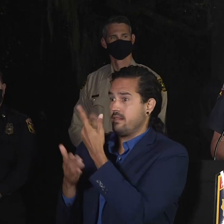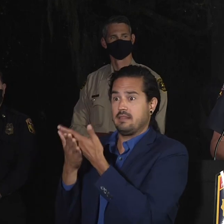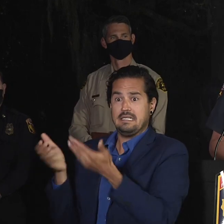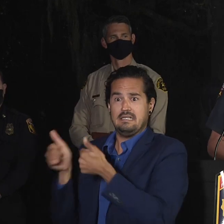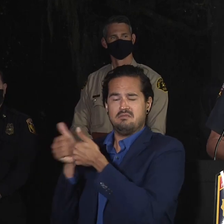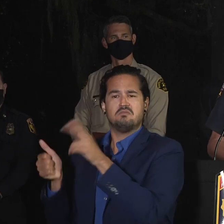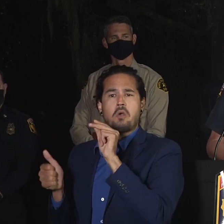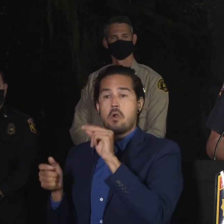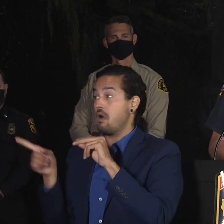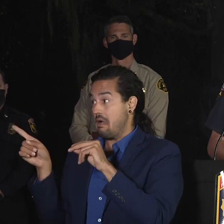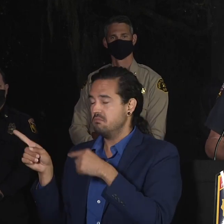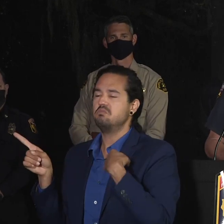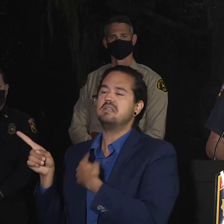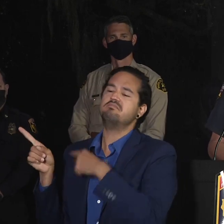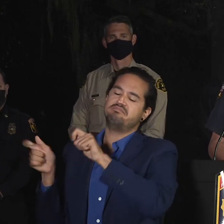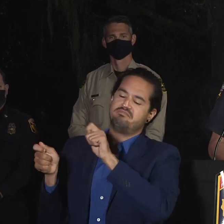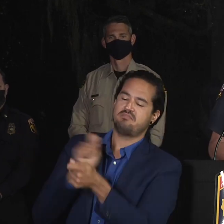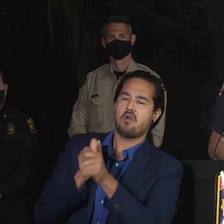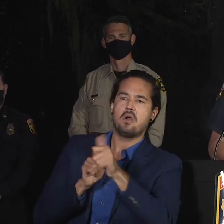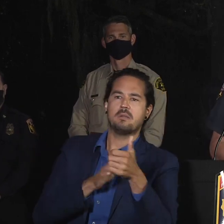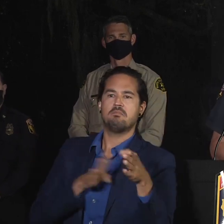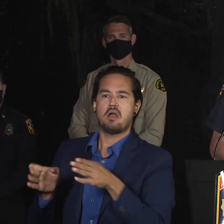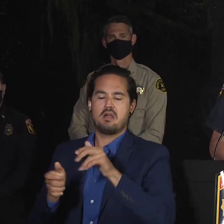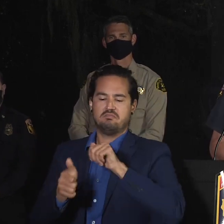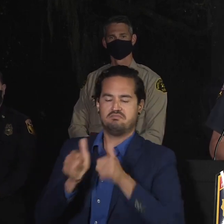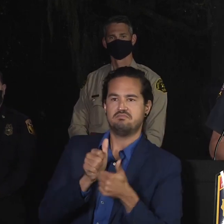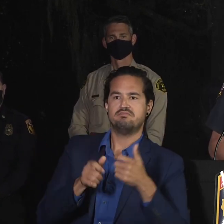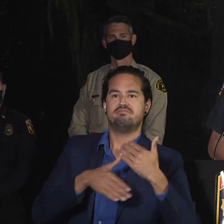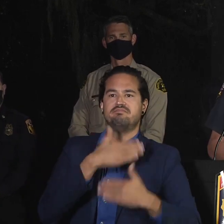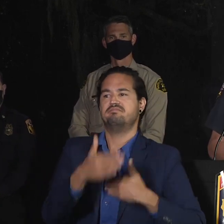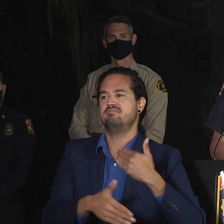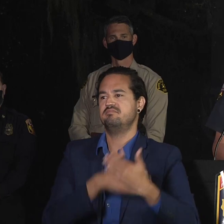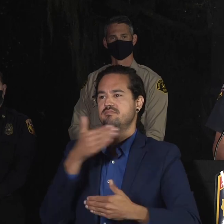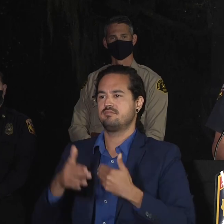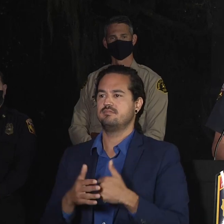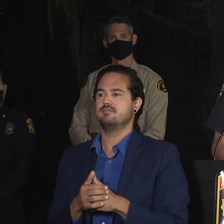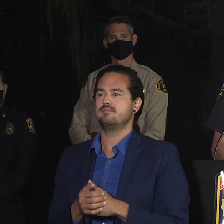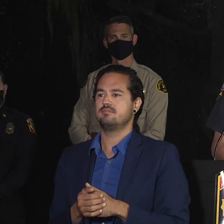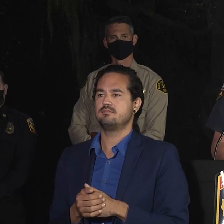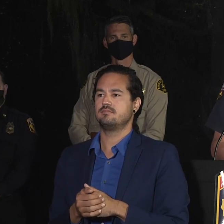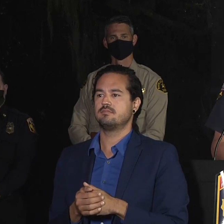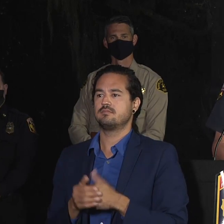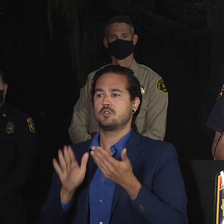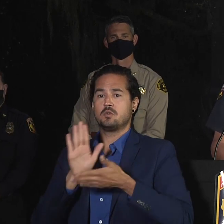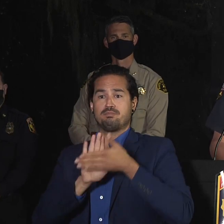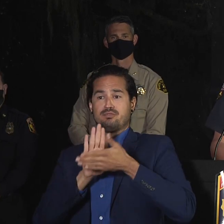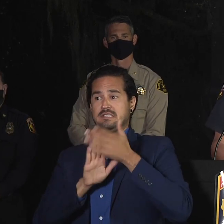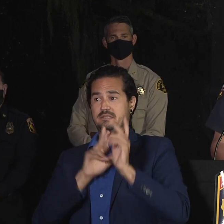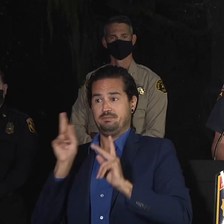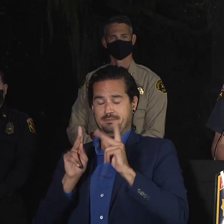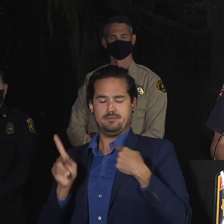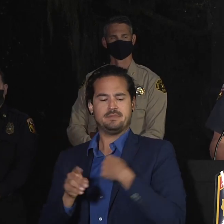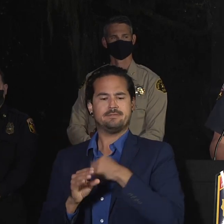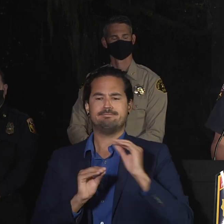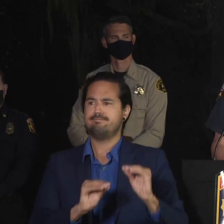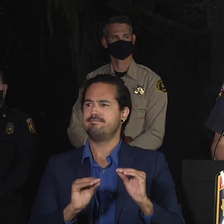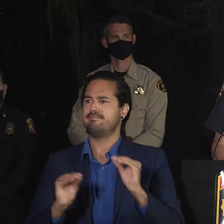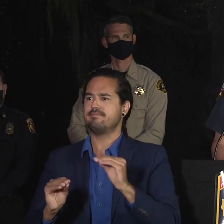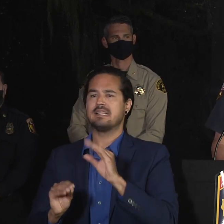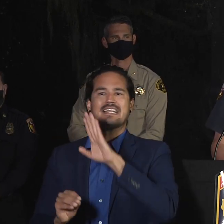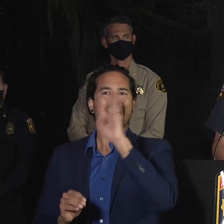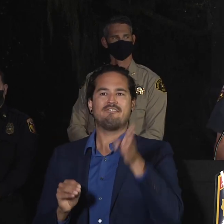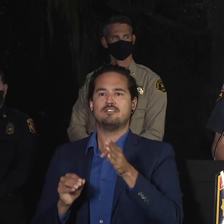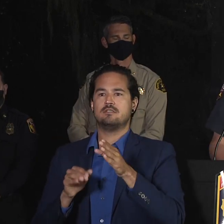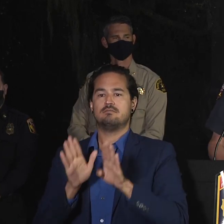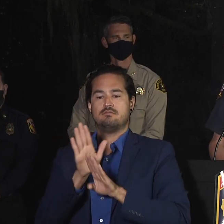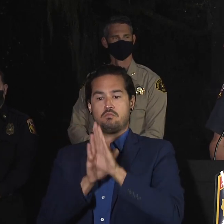we teach our new operations folks is that you do not put or develop your plan around aircraft